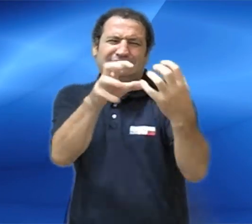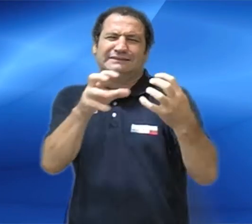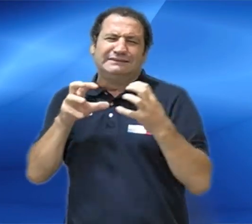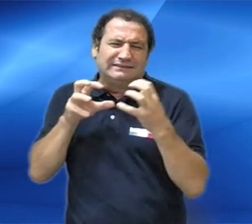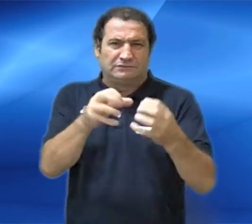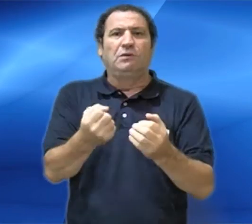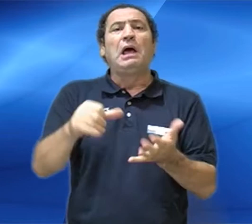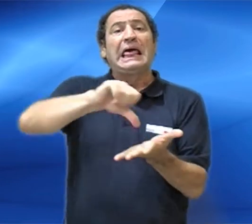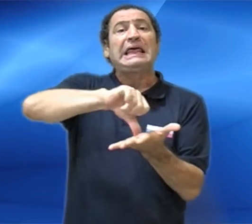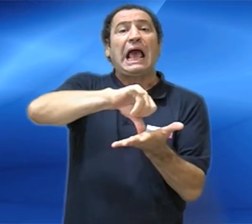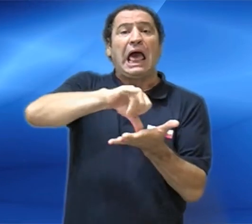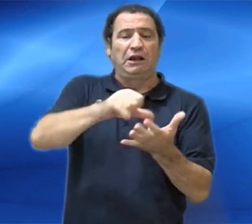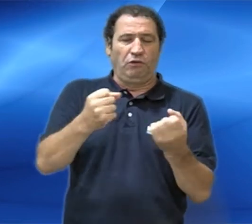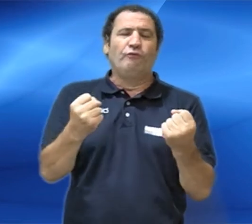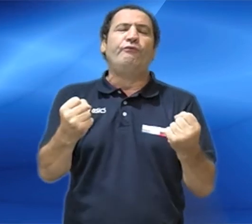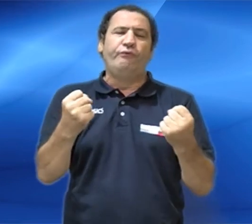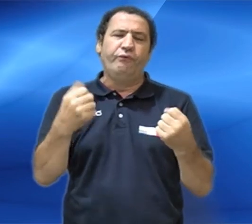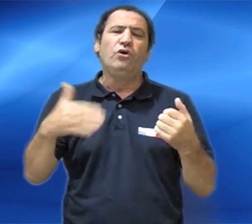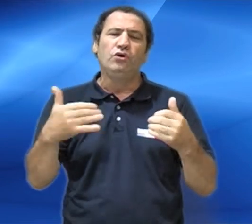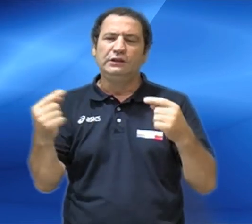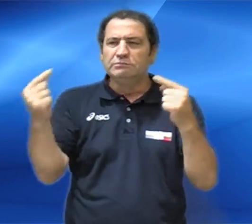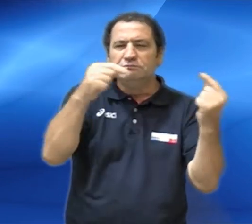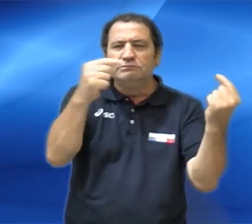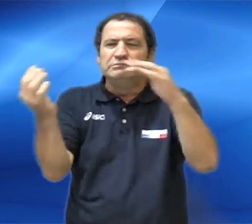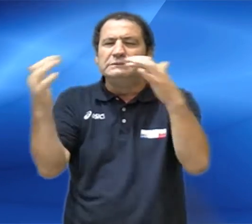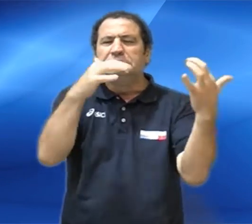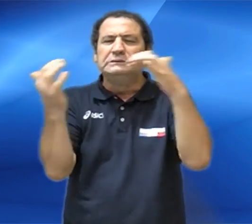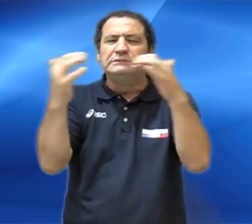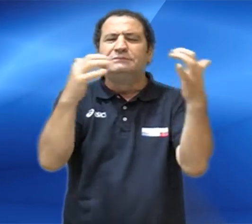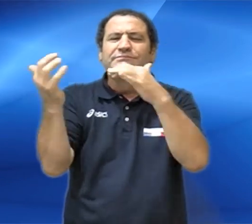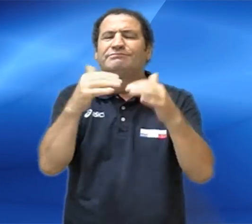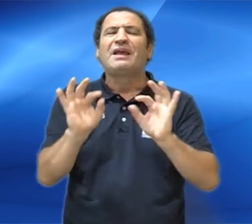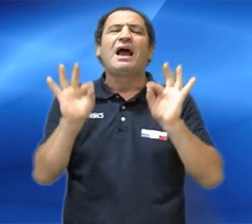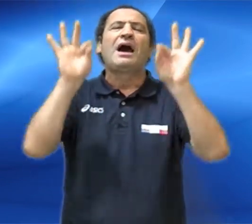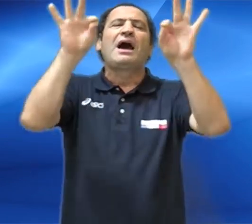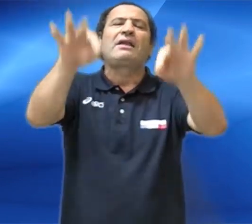God my God my